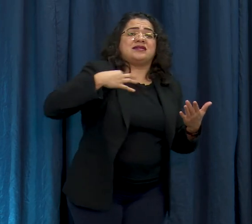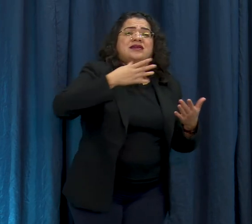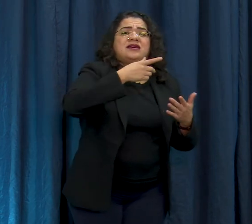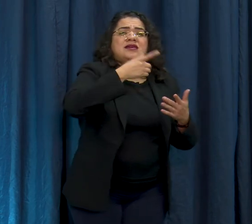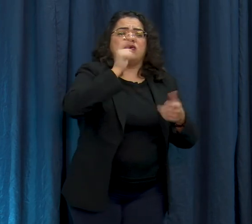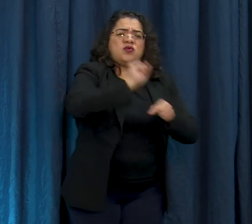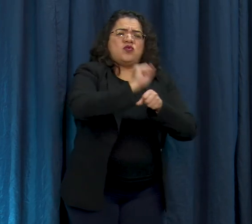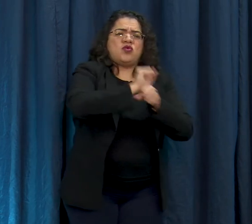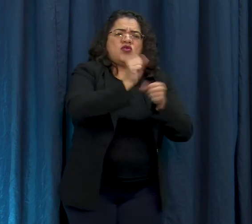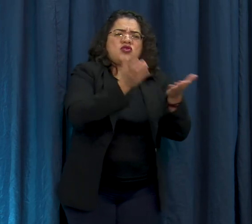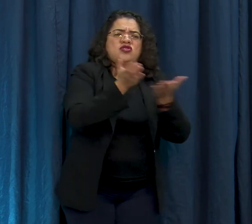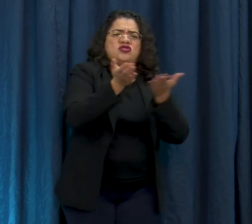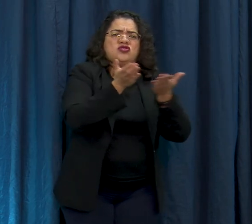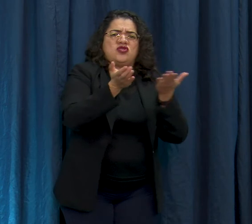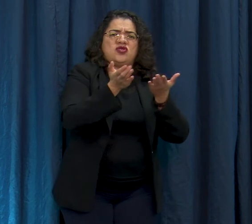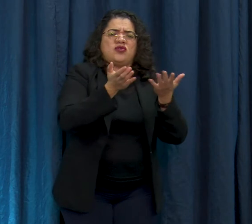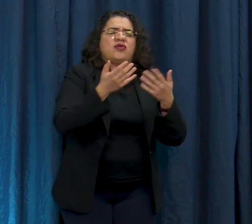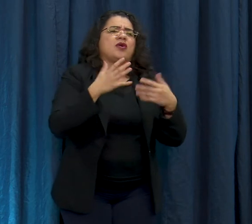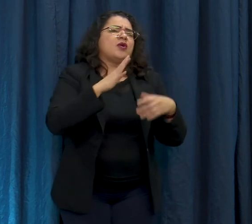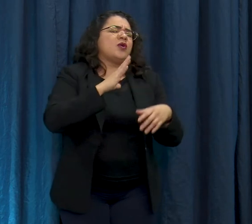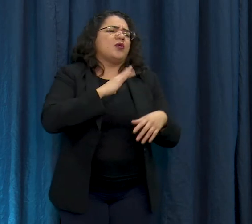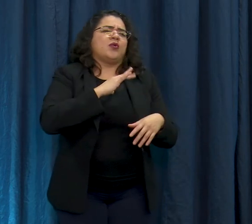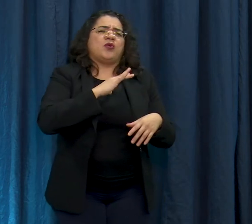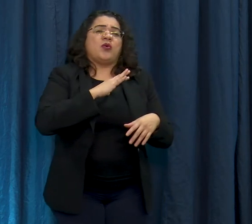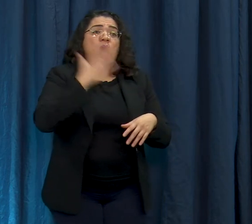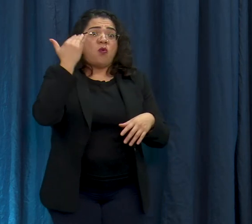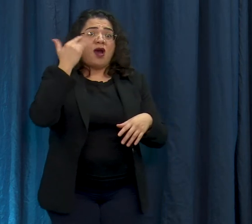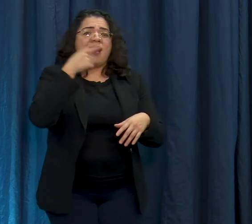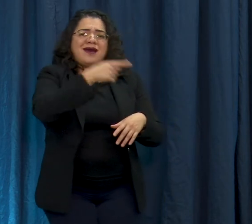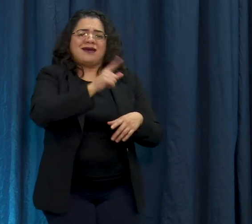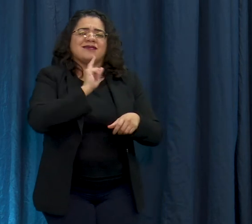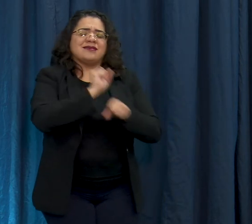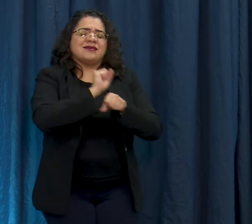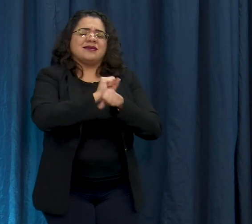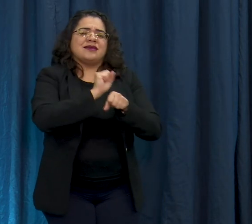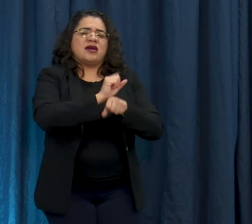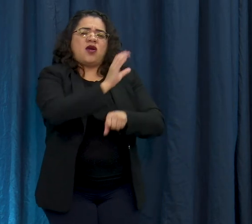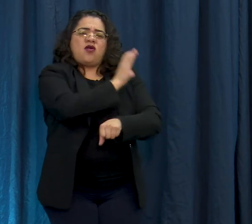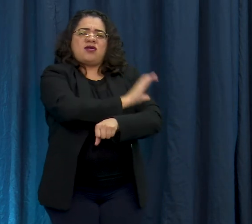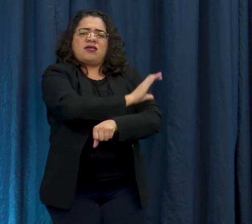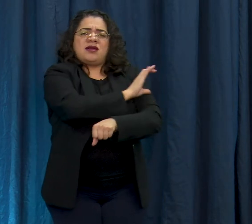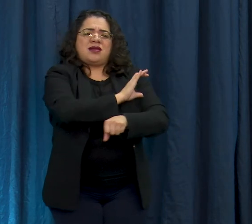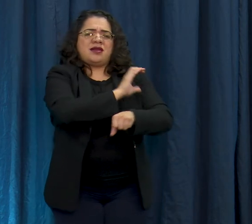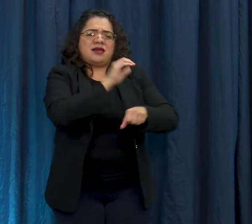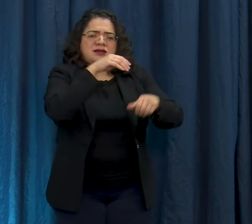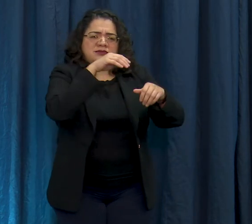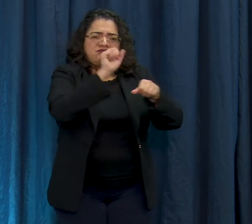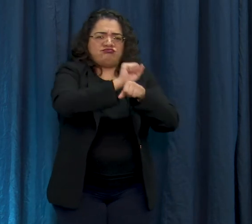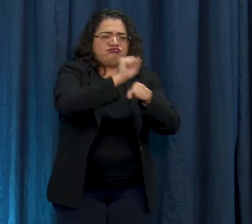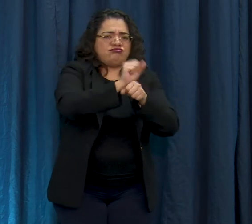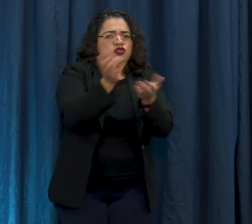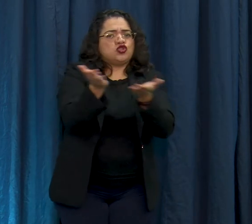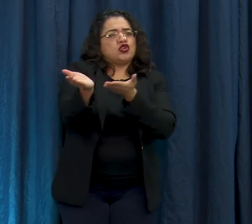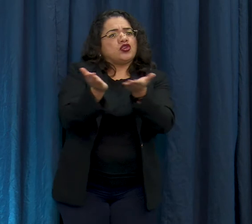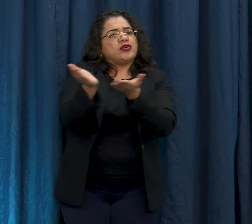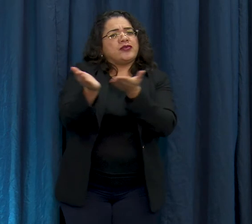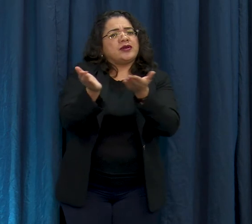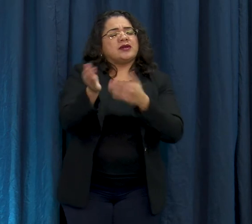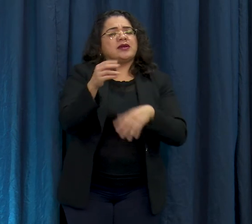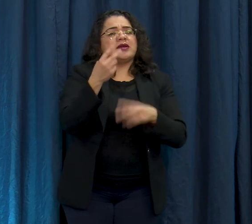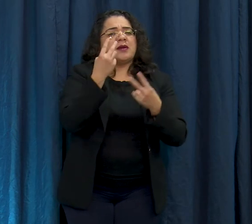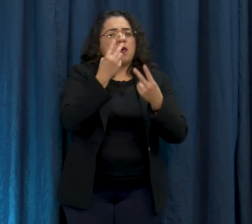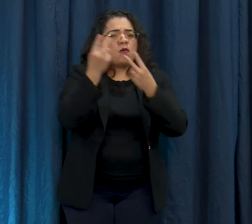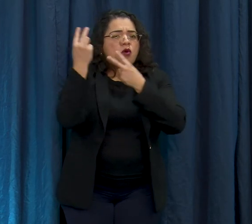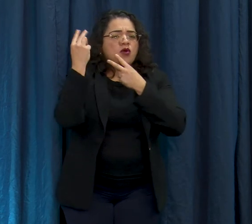han establecido carpas en diferentes hospitales en la ciudad de long beach incluyendo long beach memorials and mary's y